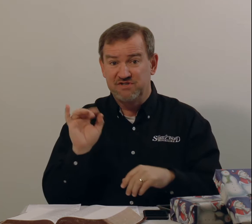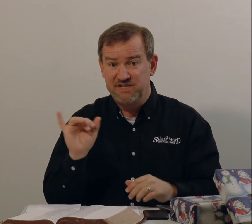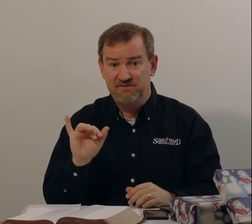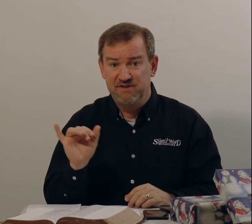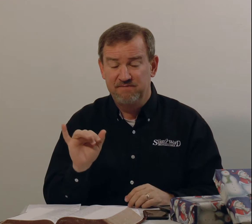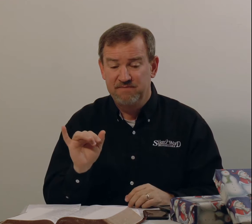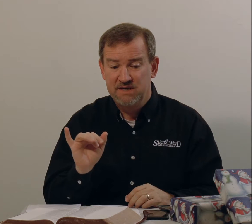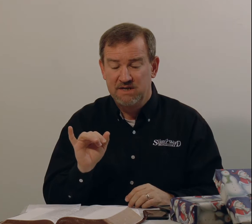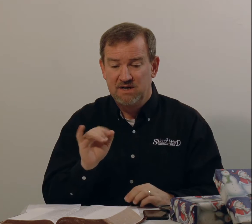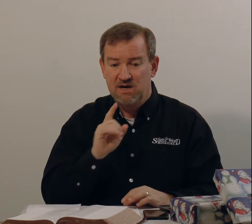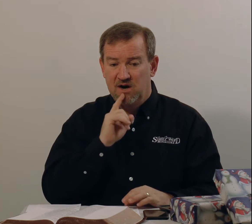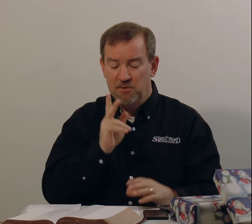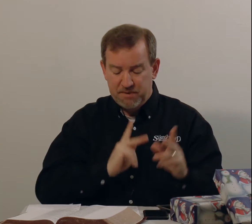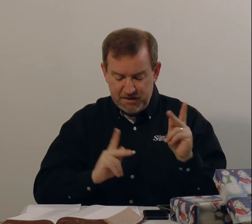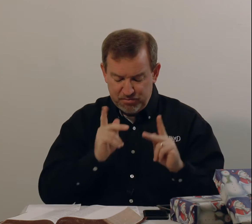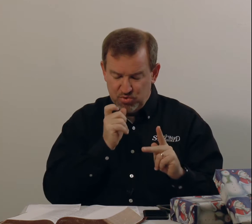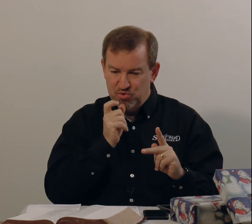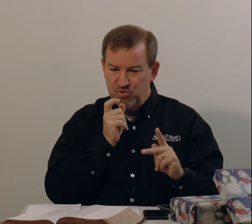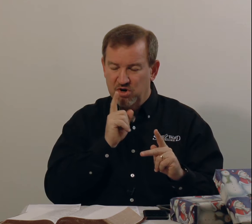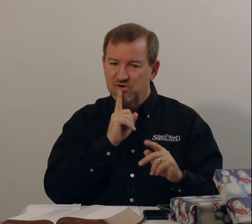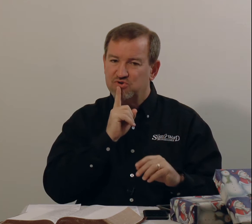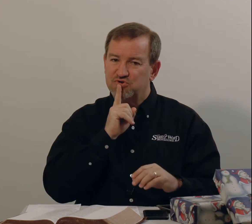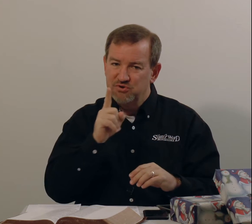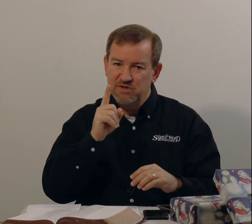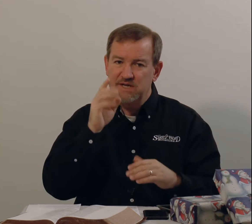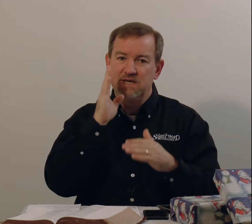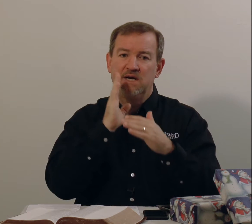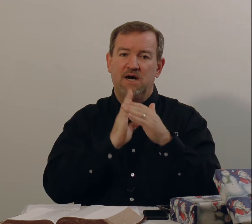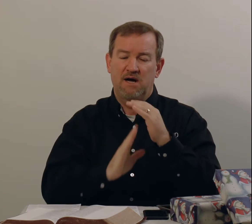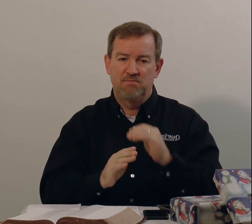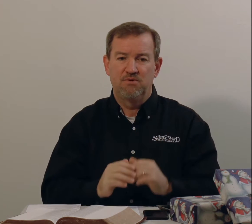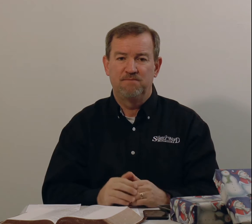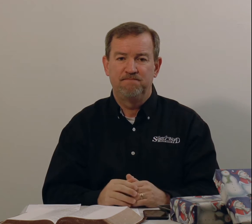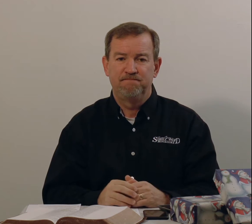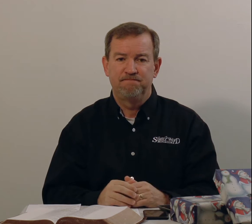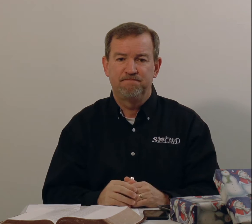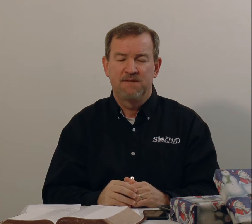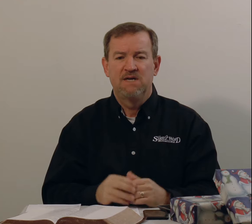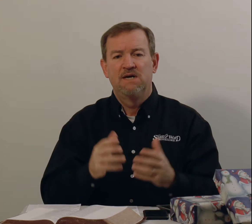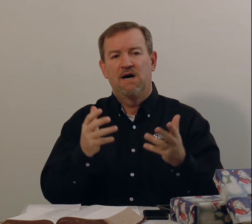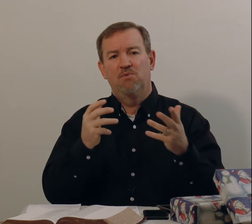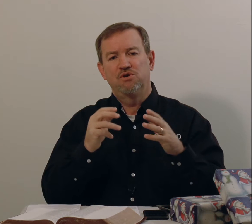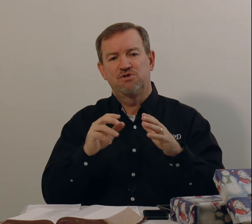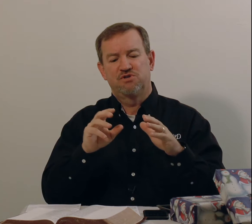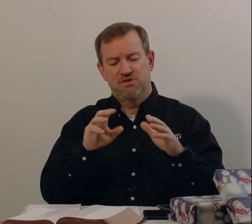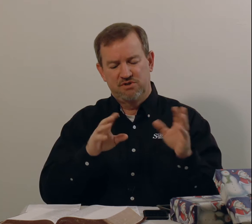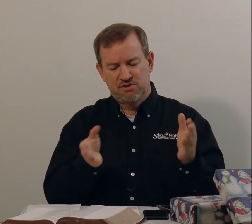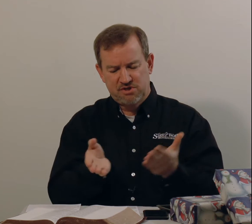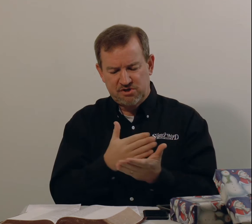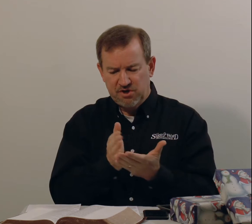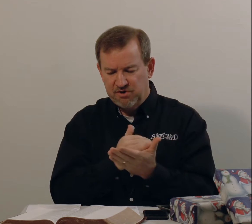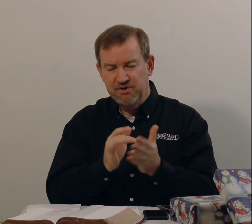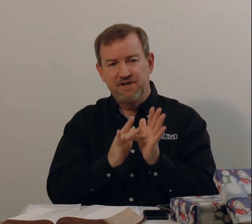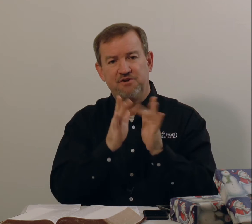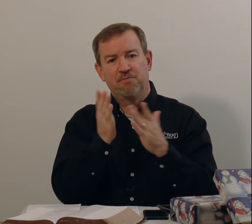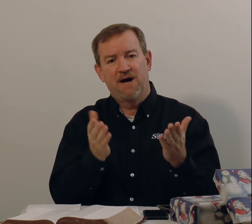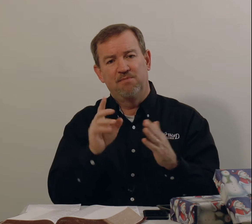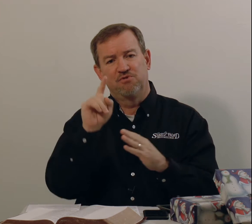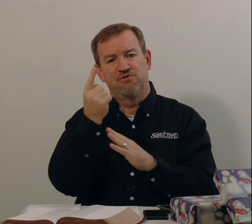even are people who are truly humble. I want you to, to, to in your Bible to